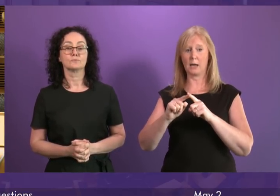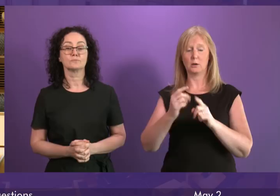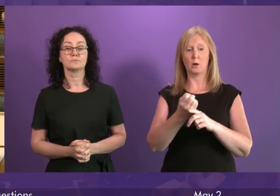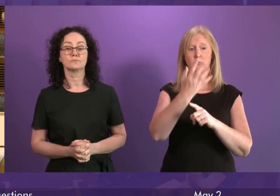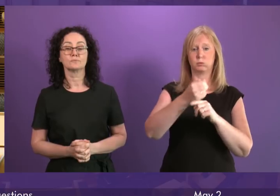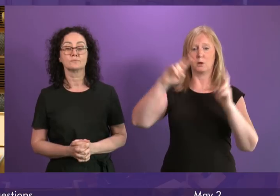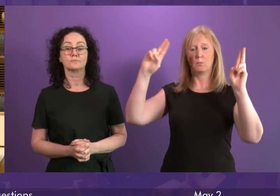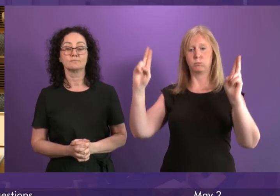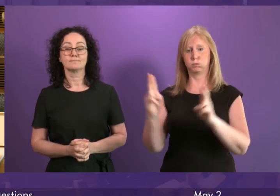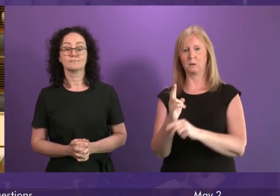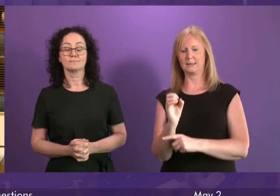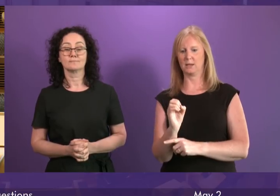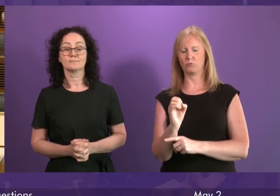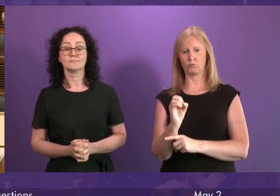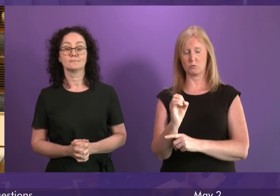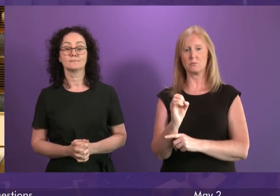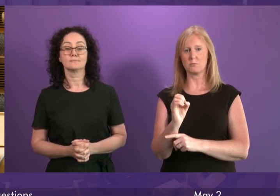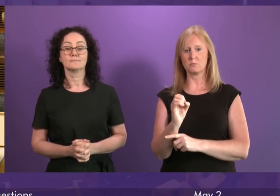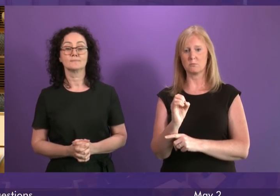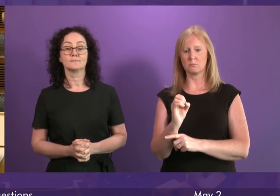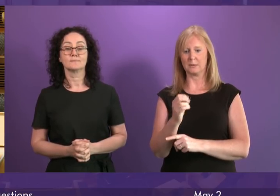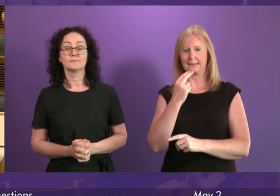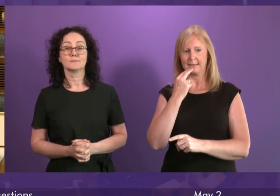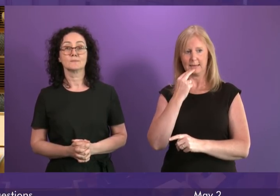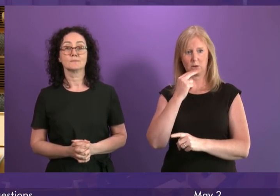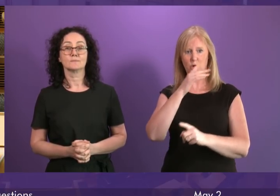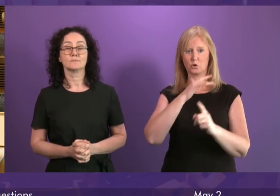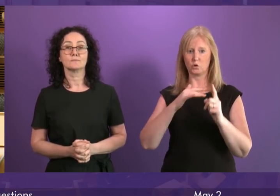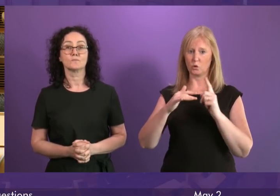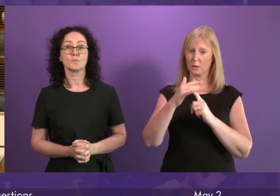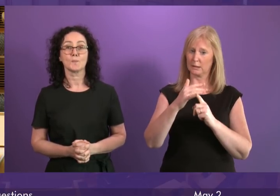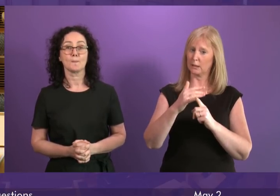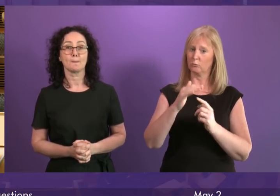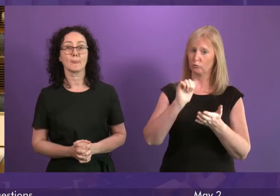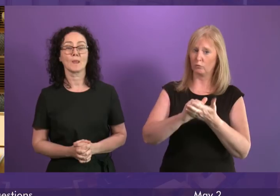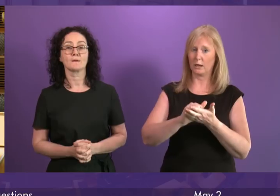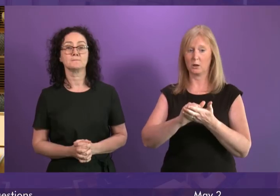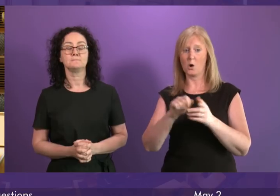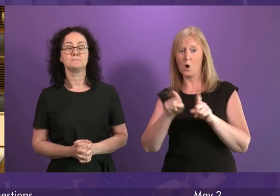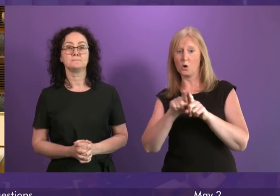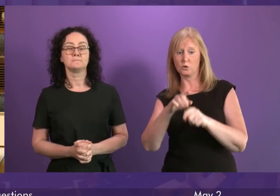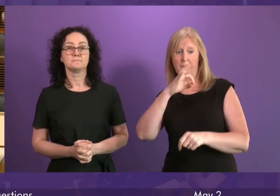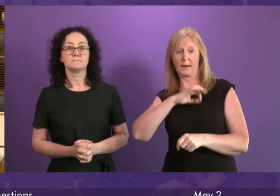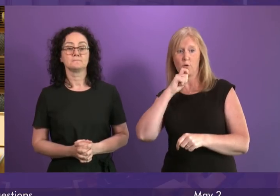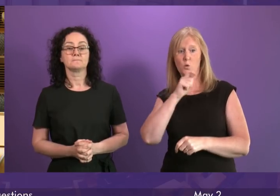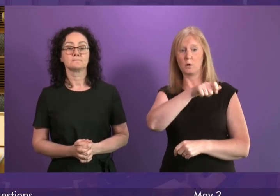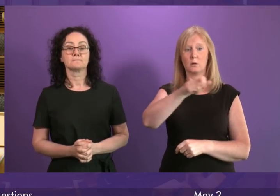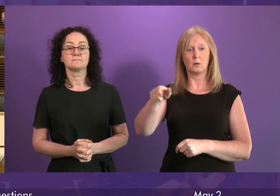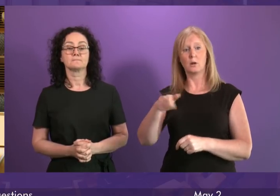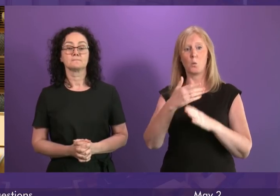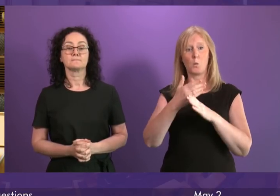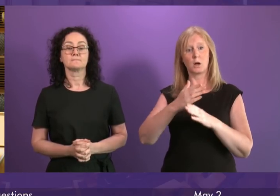is a just transition. One that is socially just and one that benefits working people in Scotland.